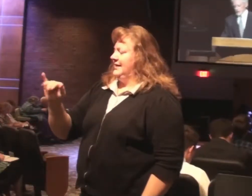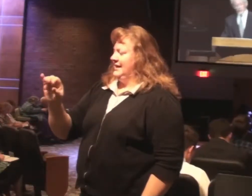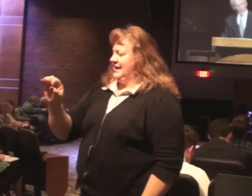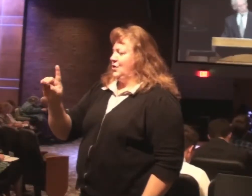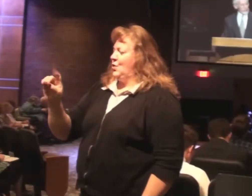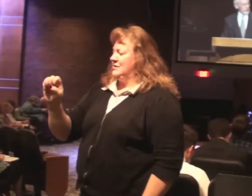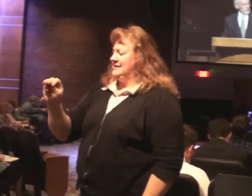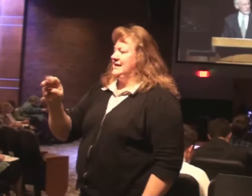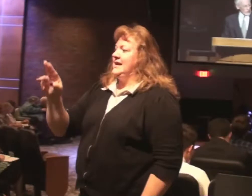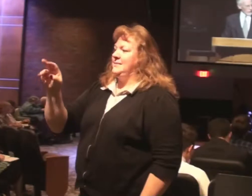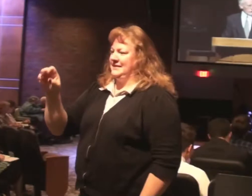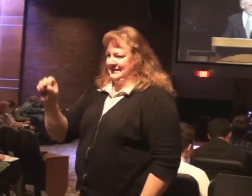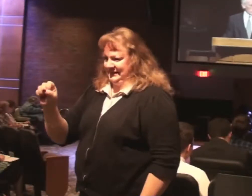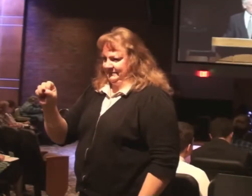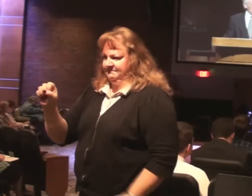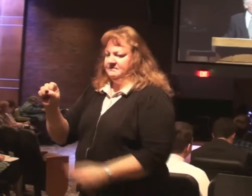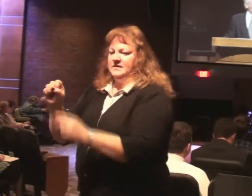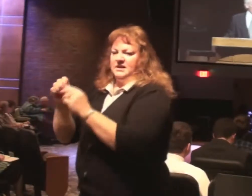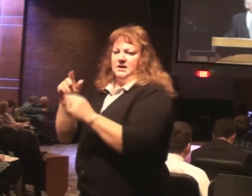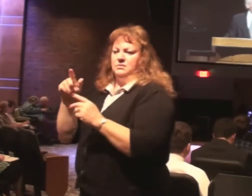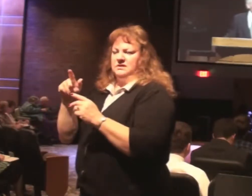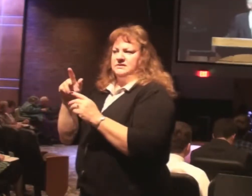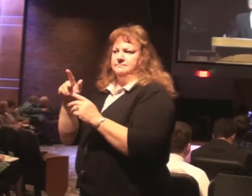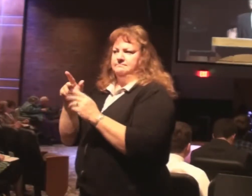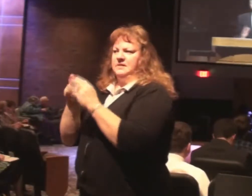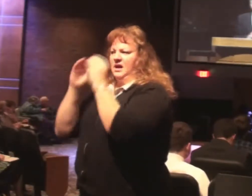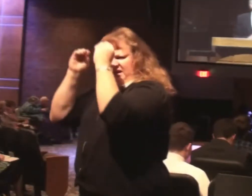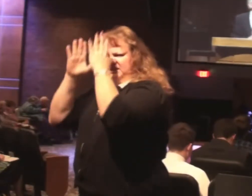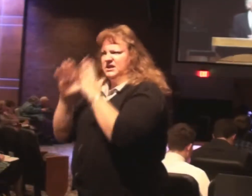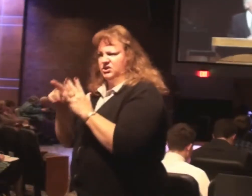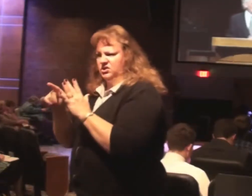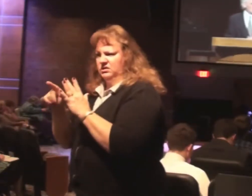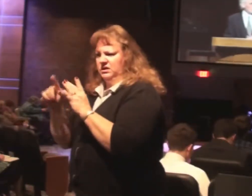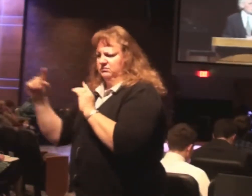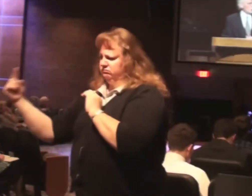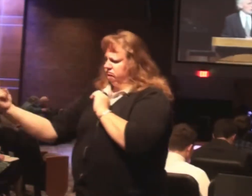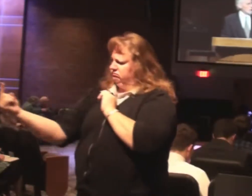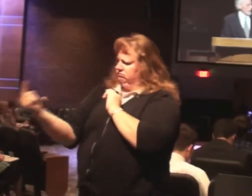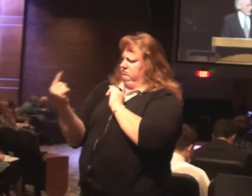Israel, a teacher, and he came to visit Jesus one night.